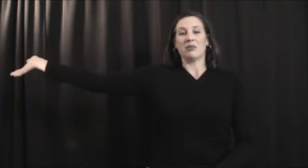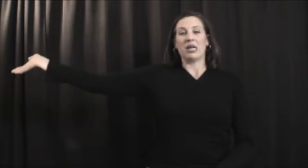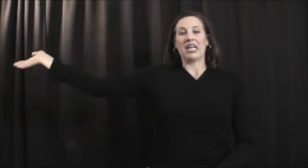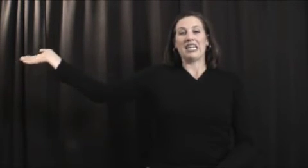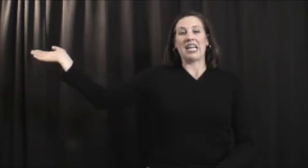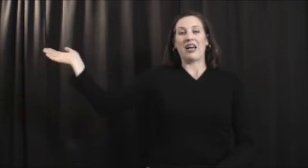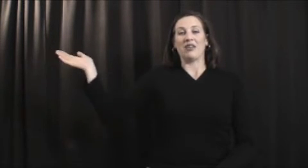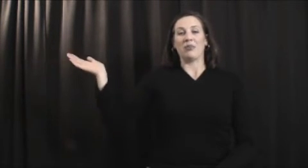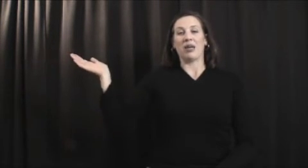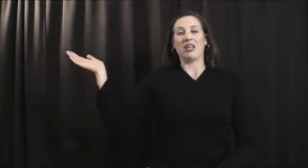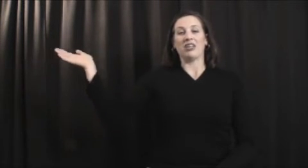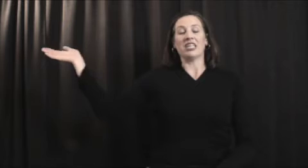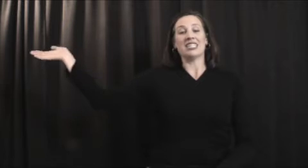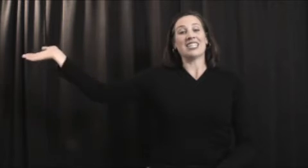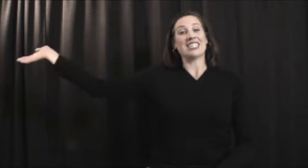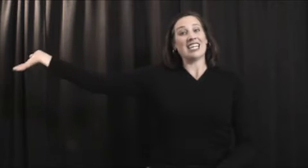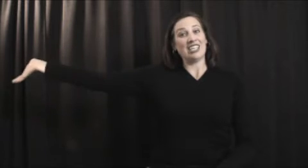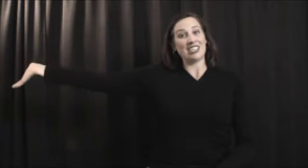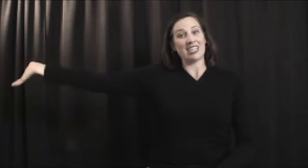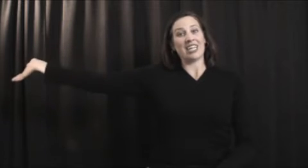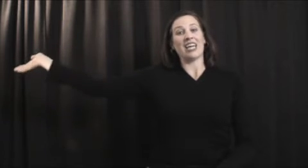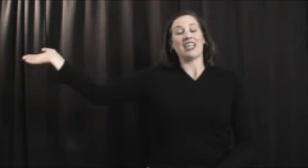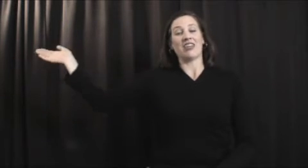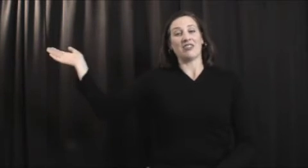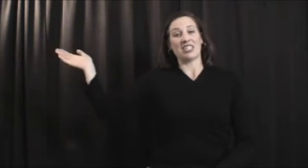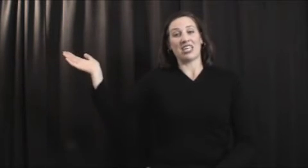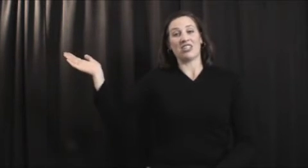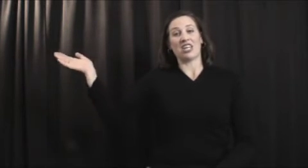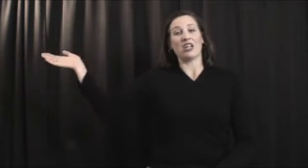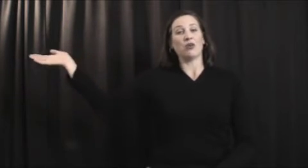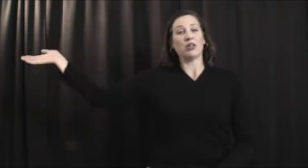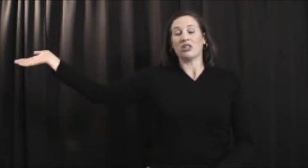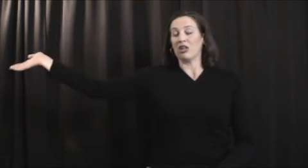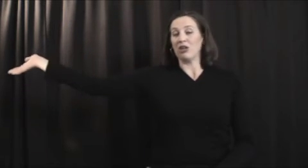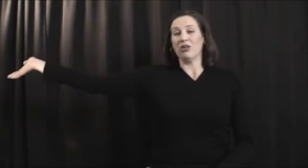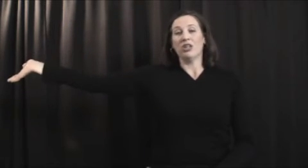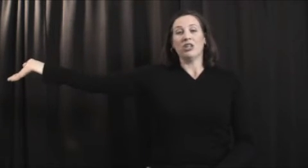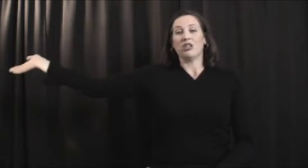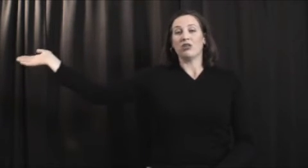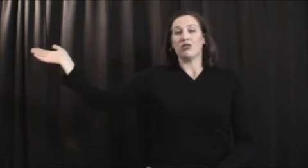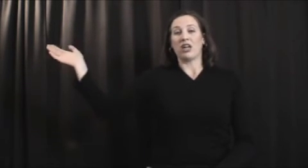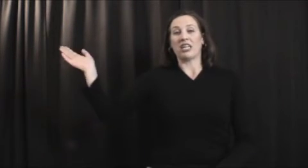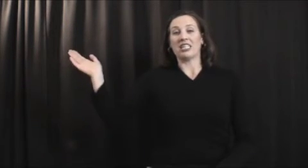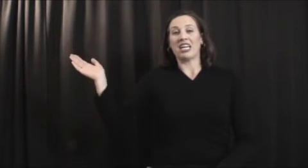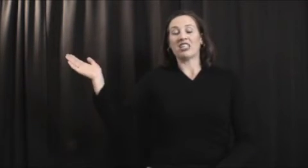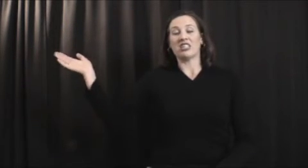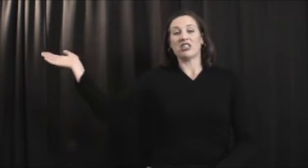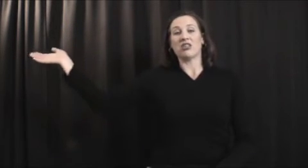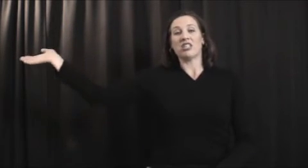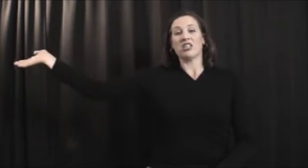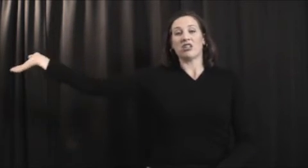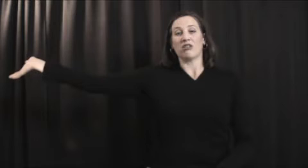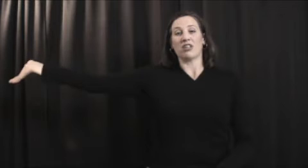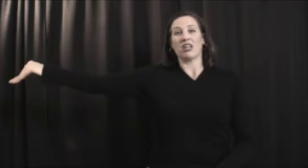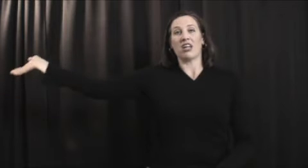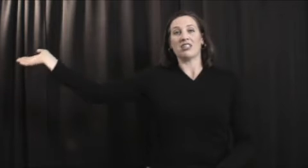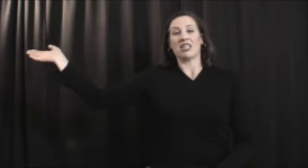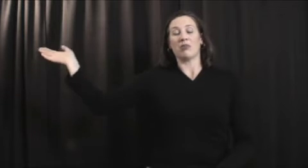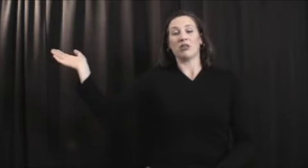pain and out of the pain or into the tension and out of the tension. I don't want you to go too far because actually stretching a nerve can cause damage.